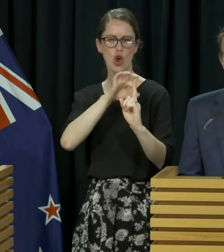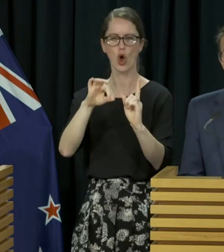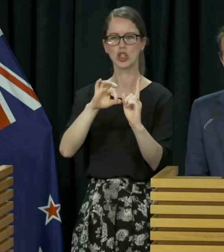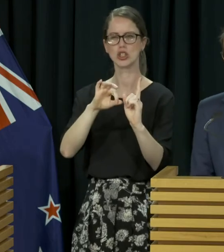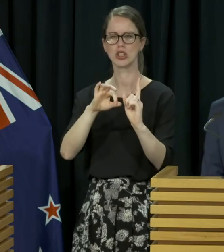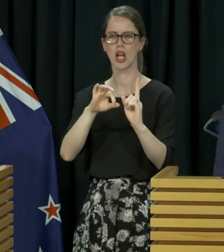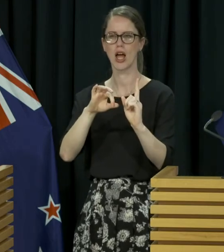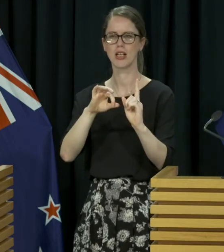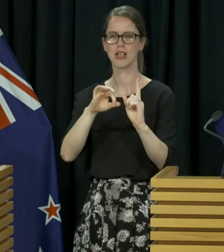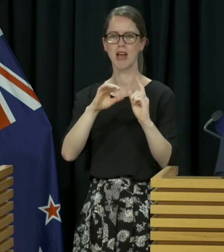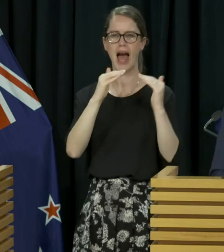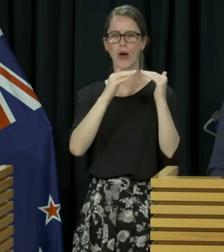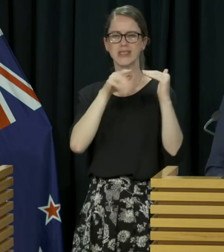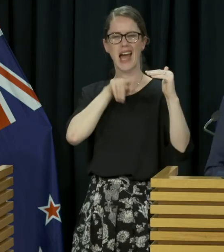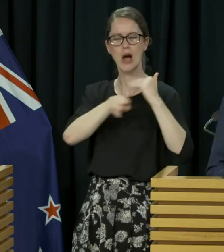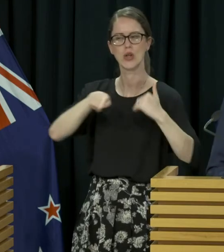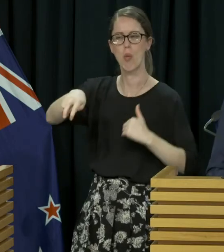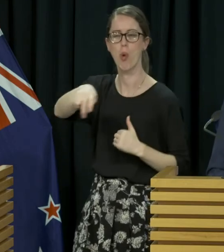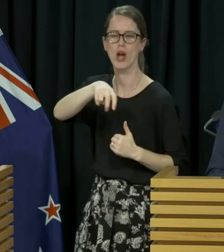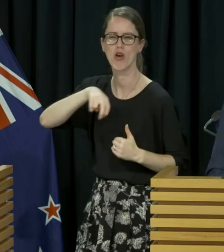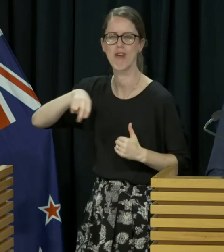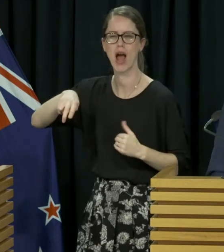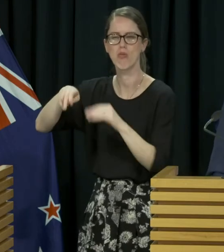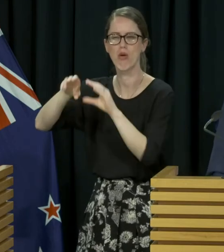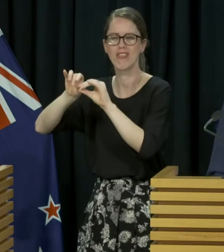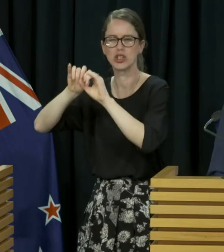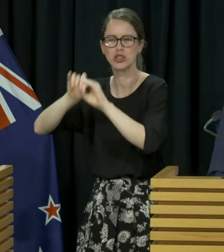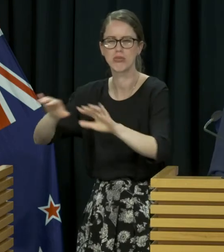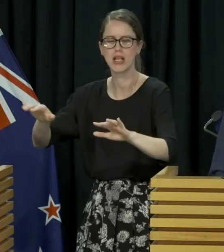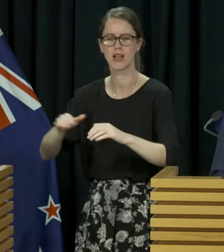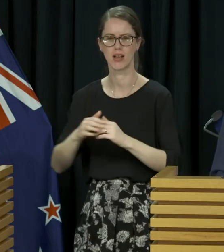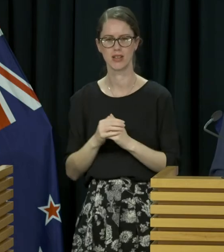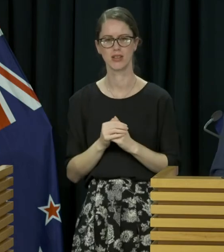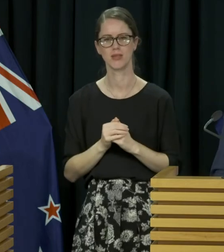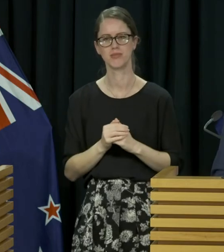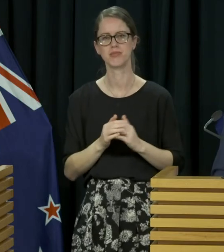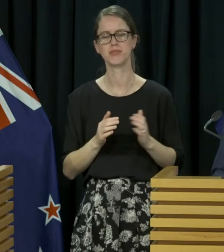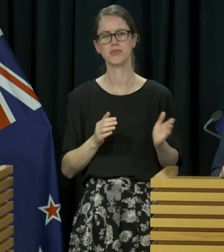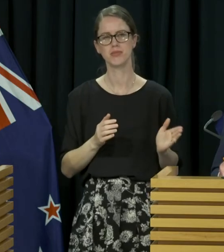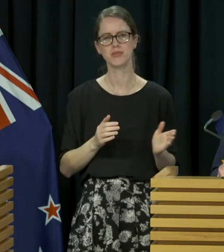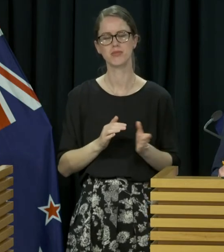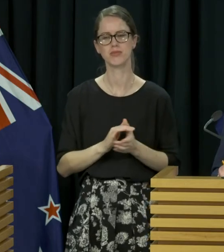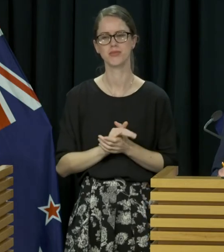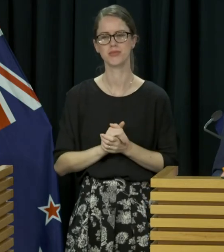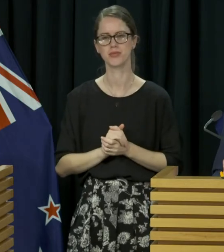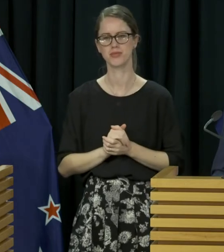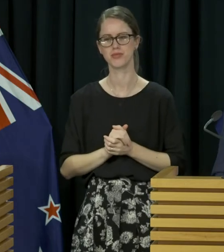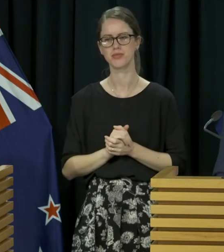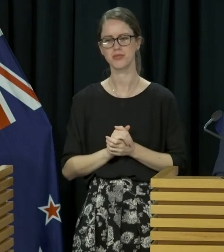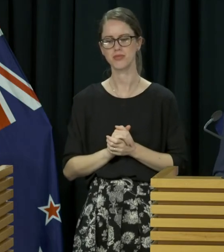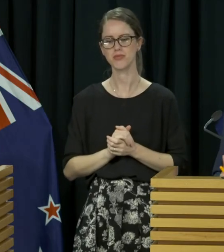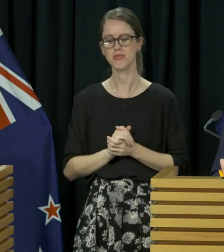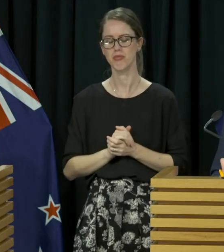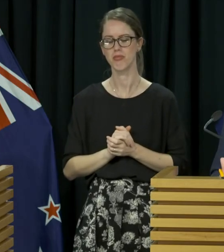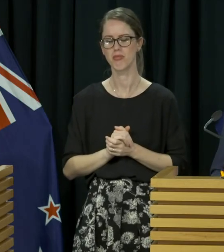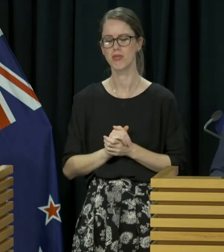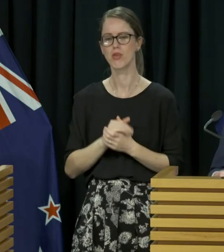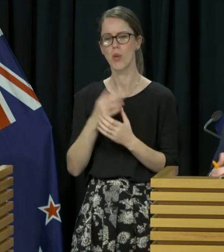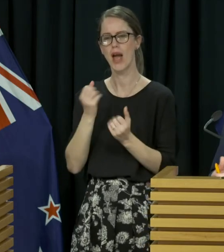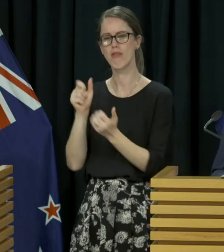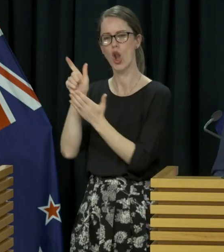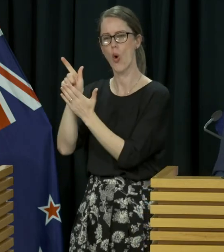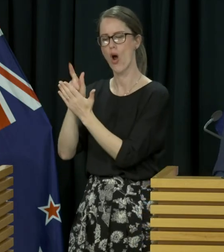walking around, perhaps infecting others? Well, we do have options to require people to go into